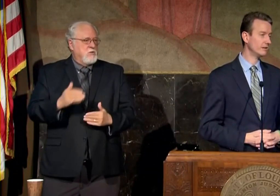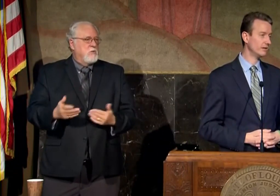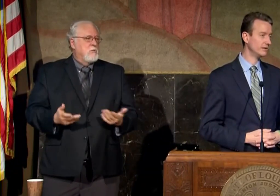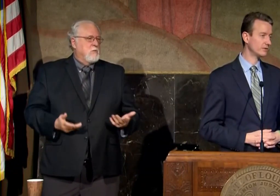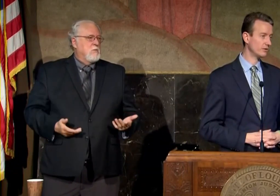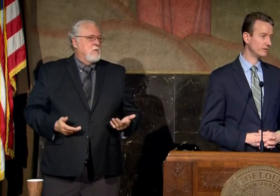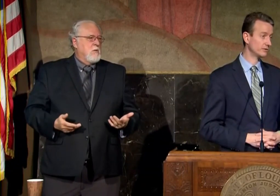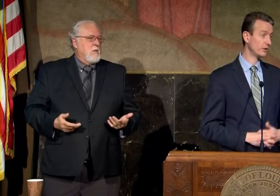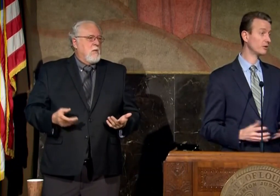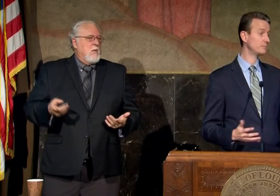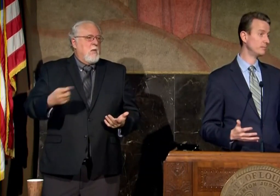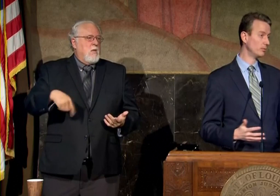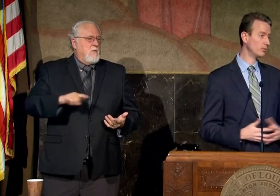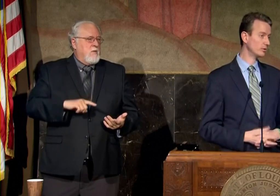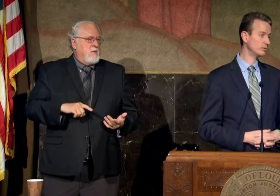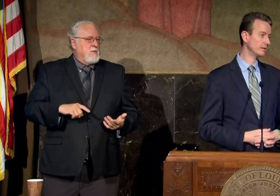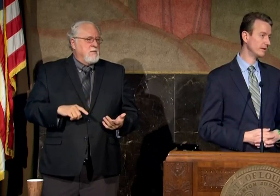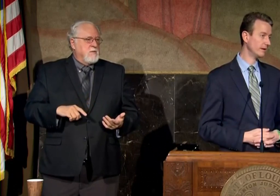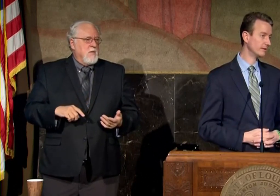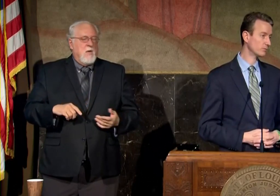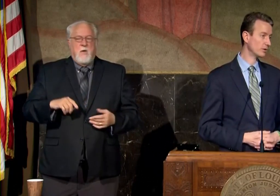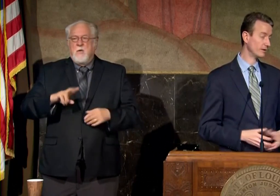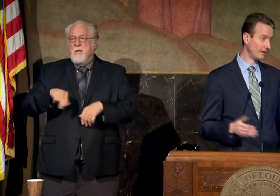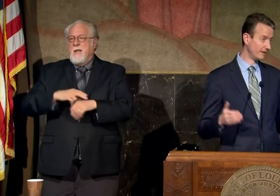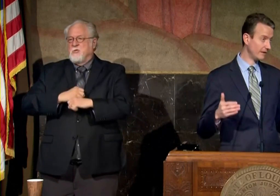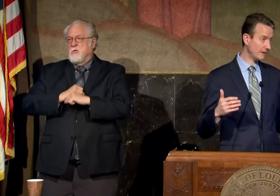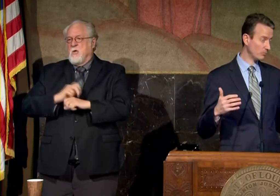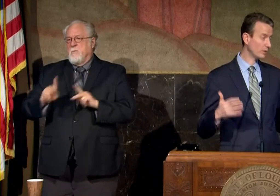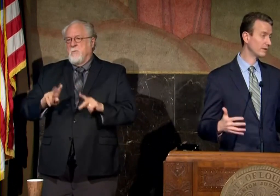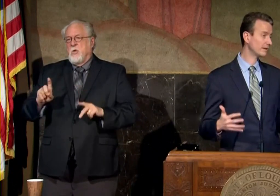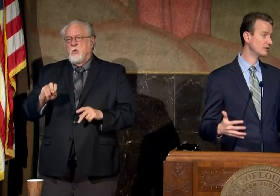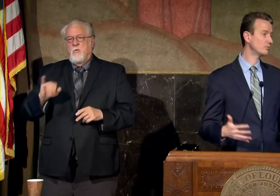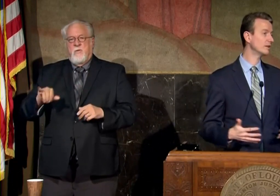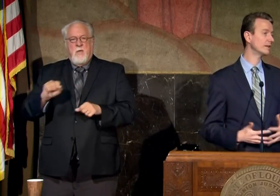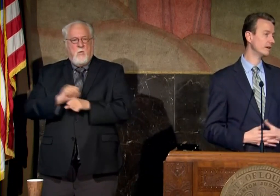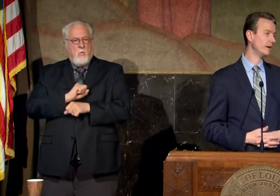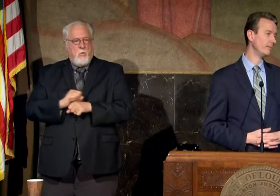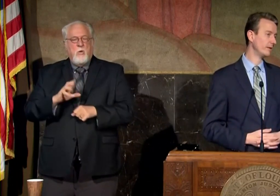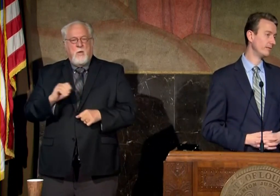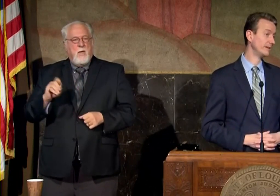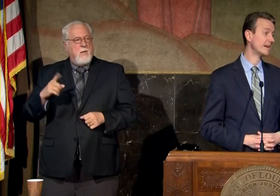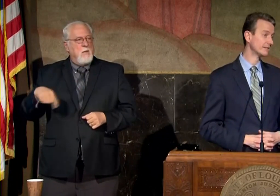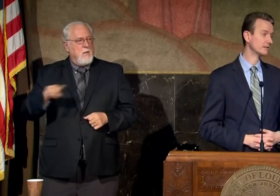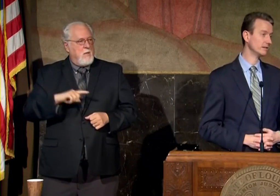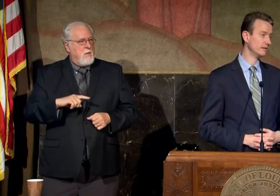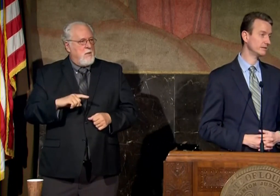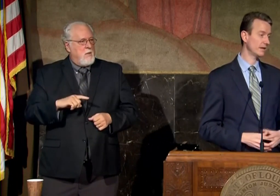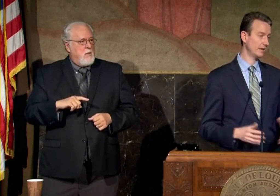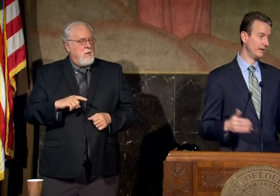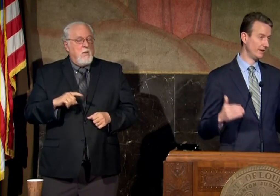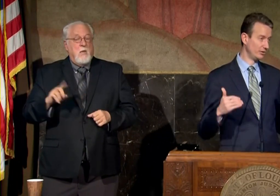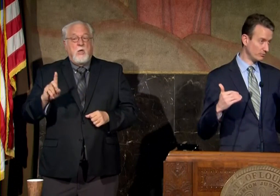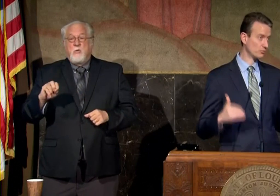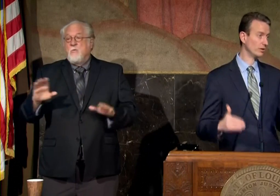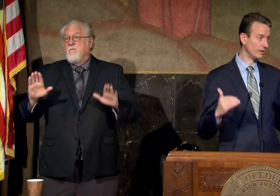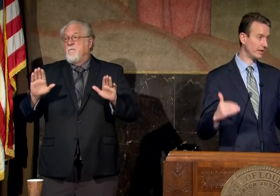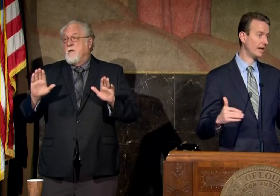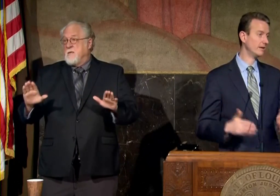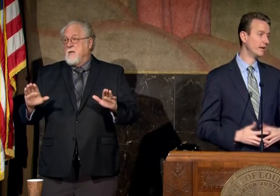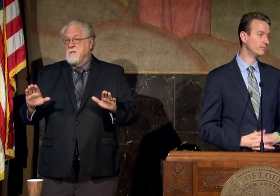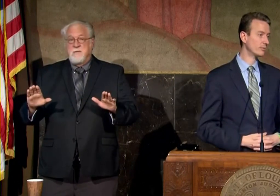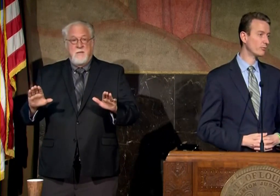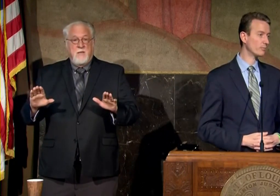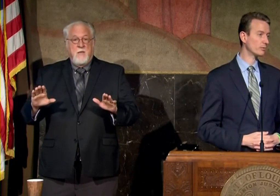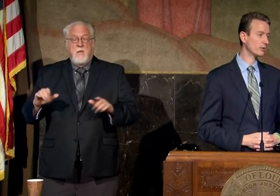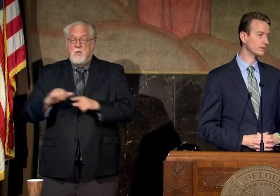again these are these are guards people who are doing uh this work and and one thing that they do really um fantastically is uh you know drill and